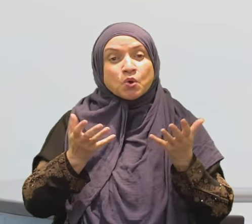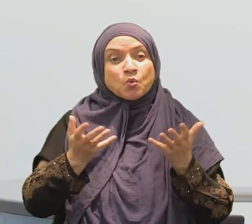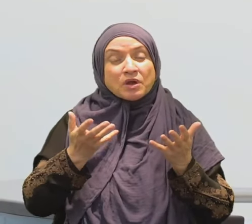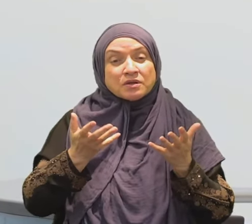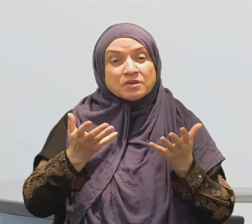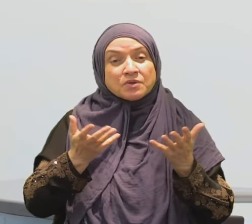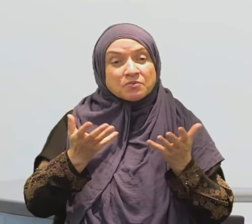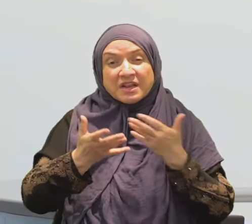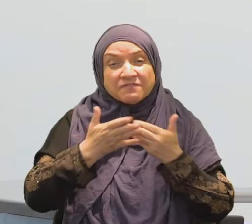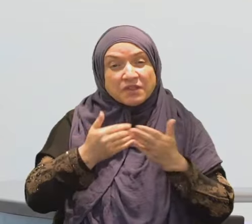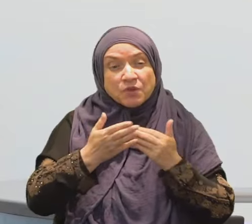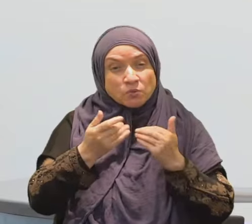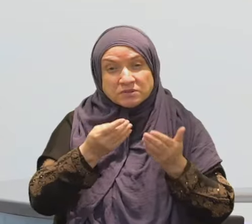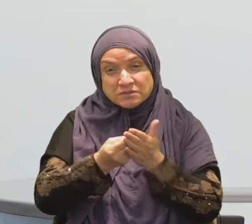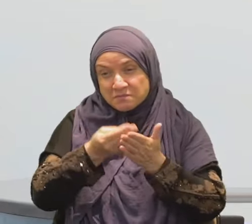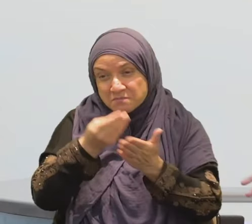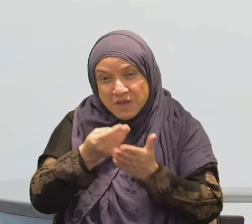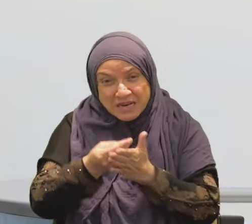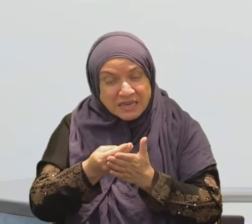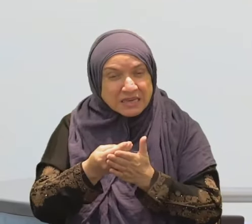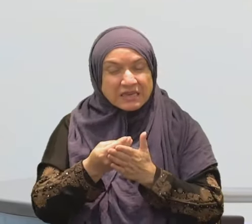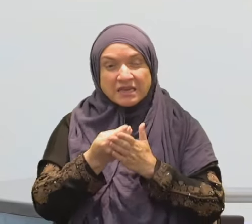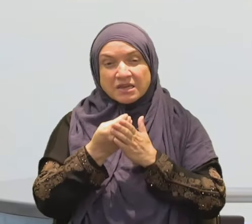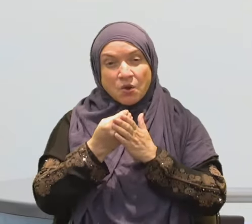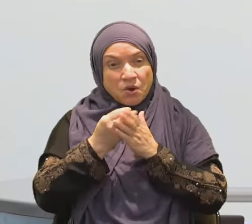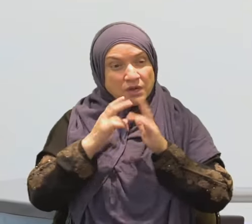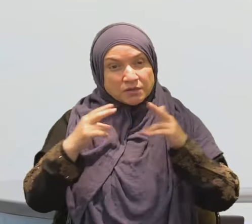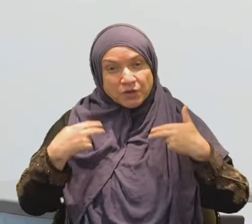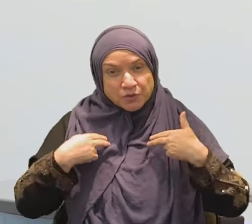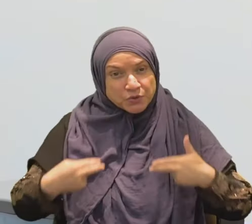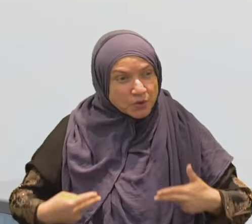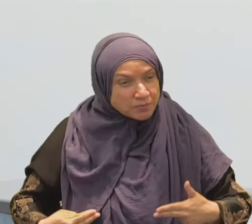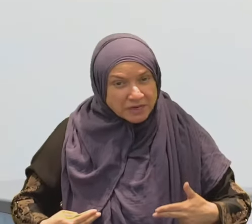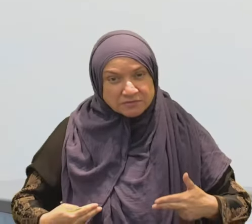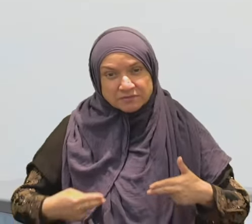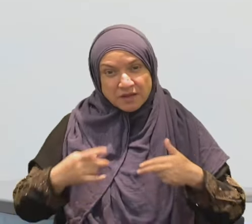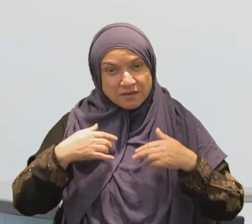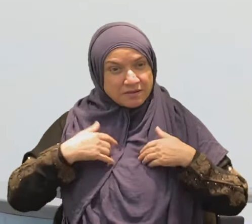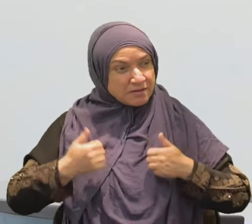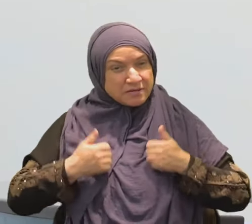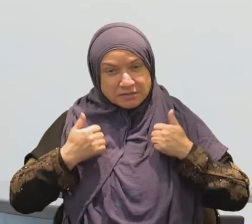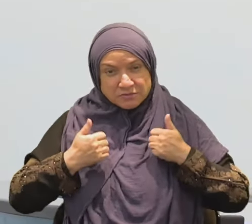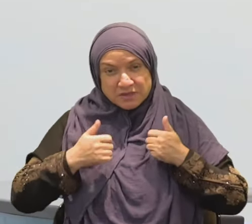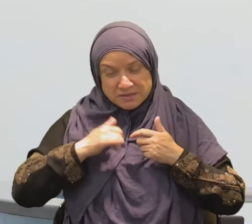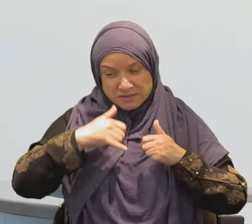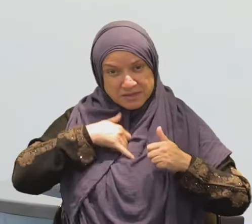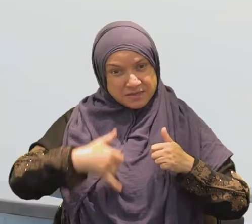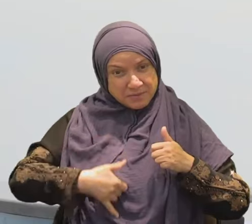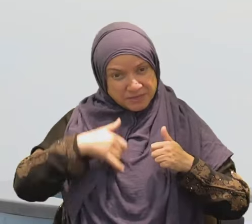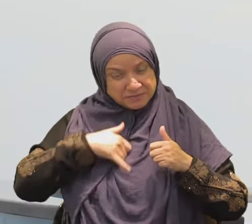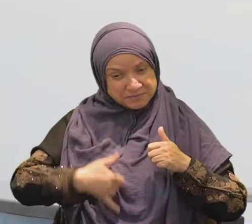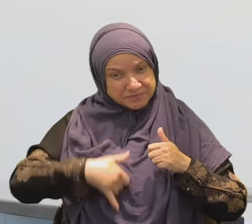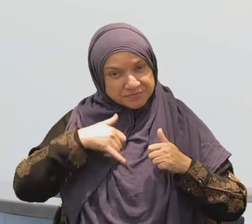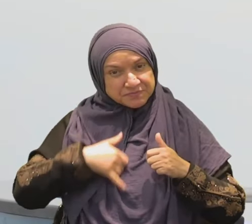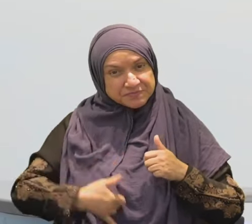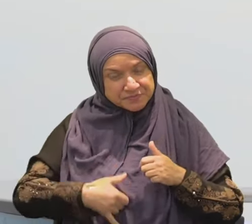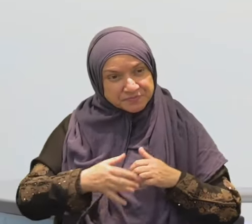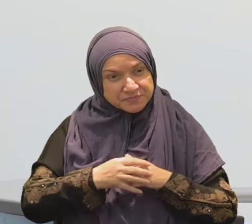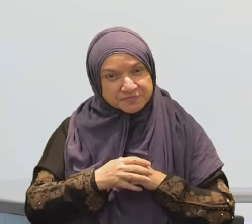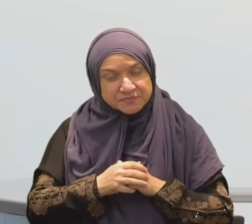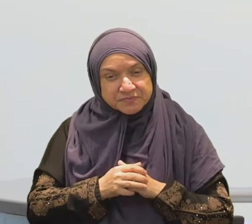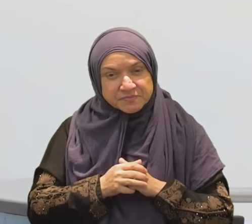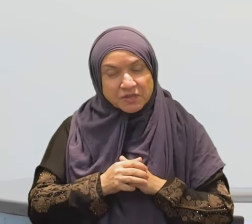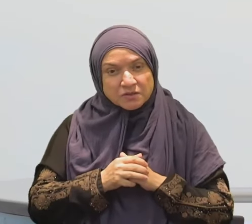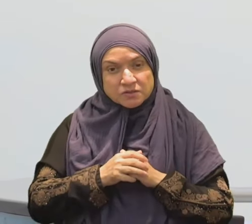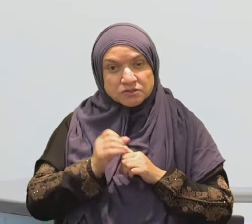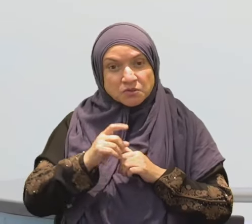Yemen. If this is not enough, then take Indian Muslims also. What happened last week to them? We